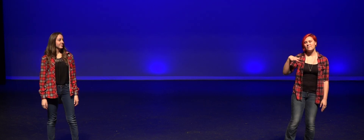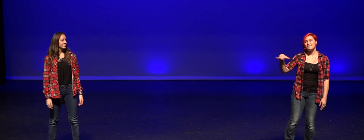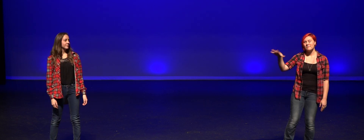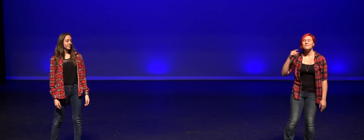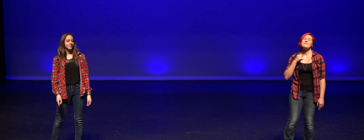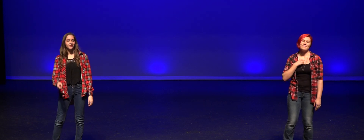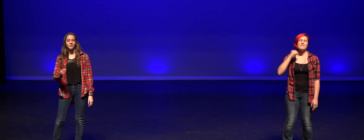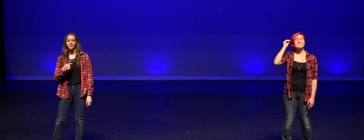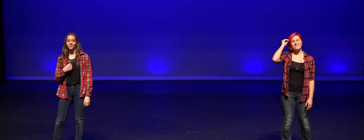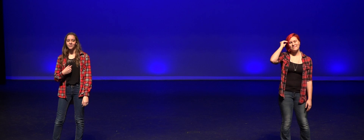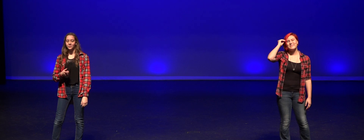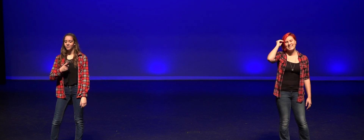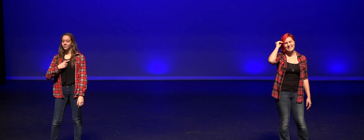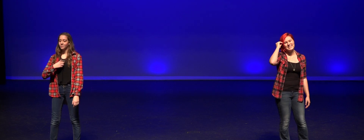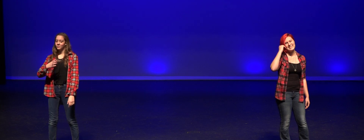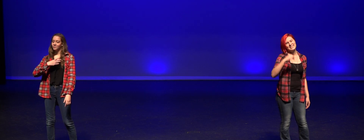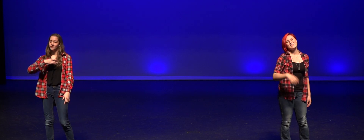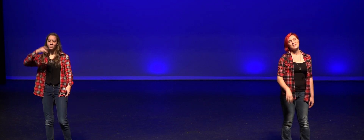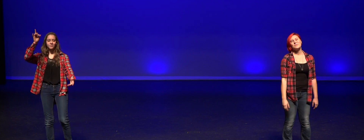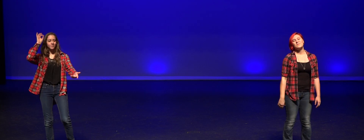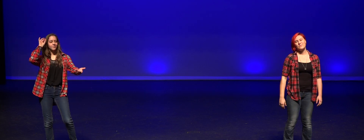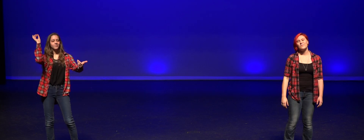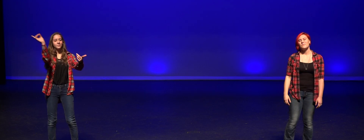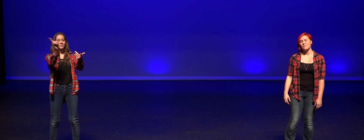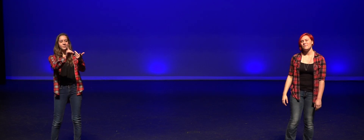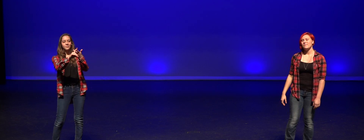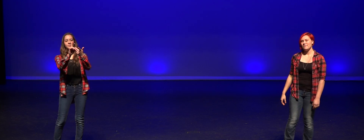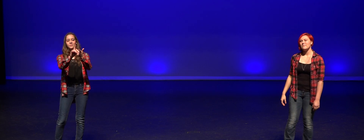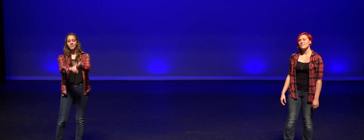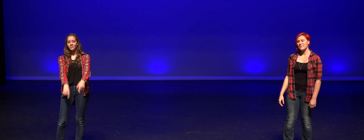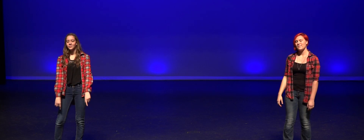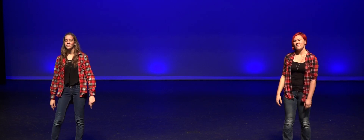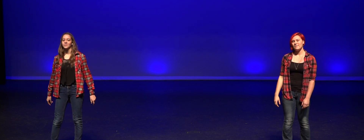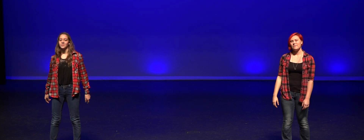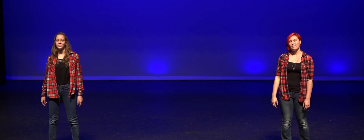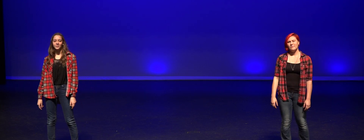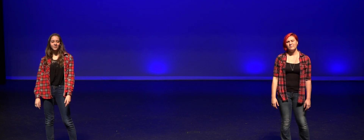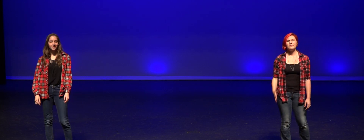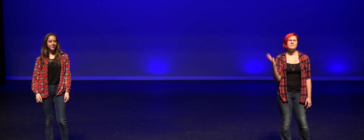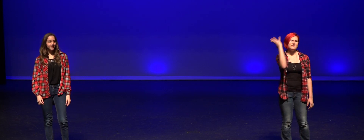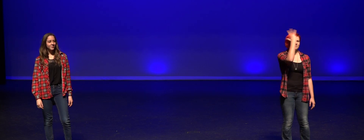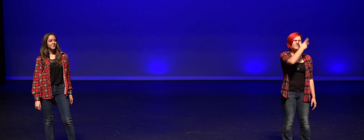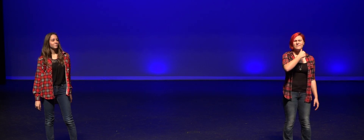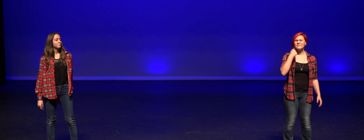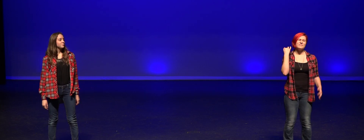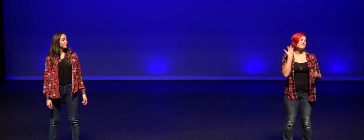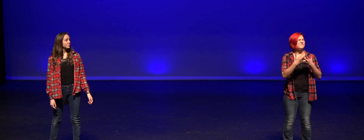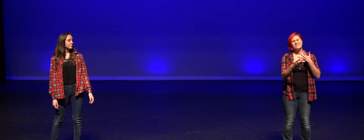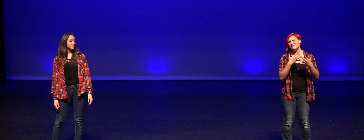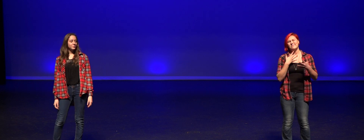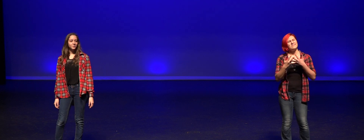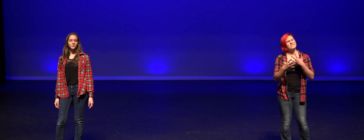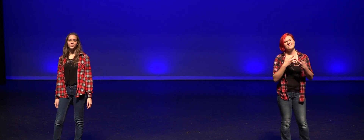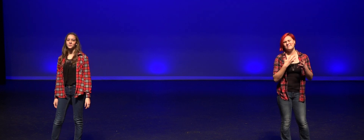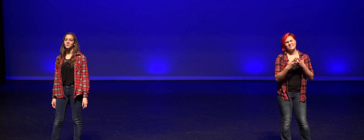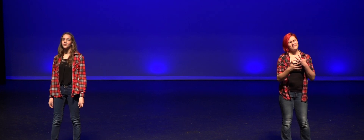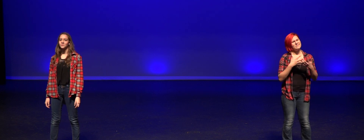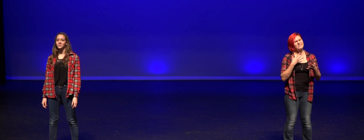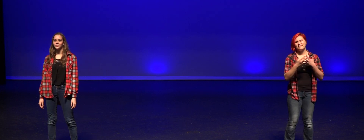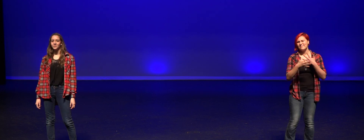the scene I know I'm all for people following their dreams Just read, remember life is more than